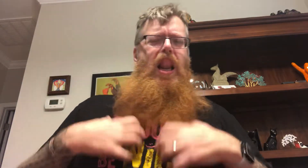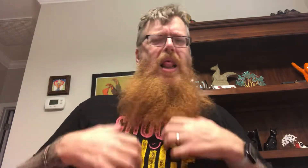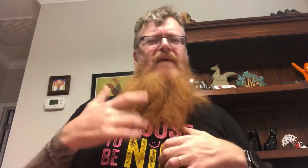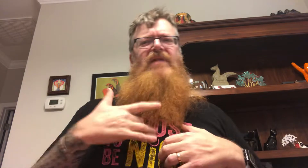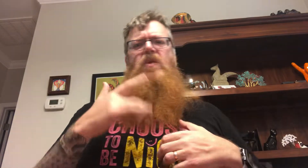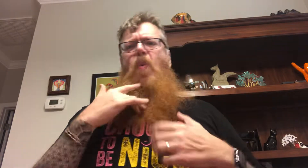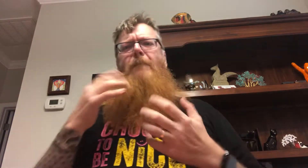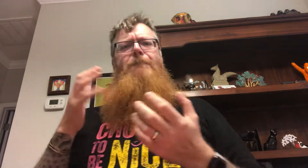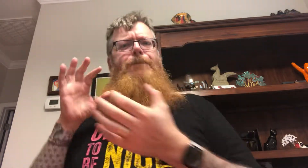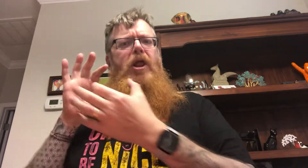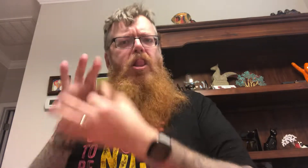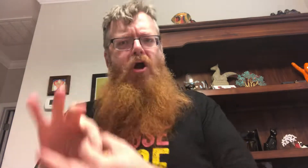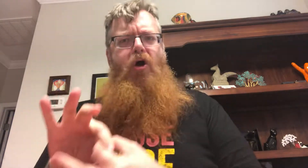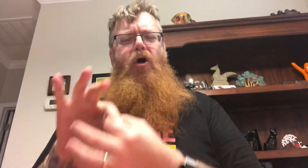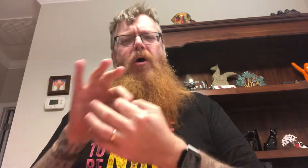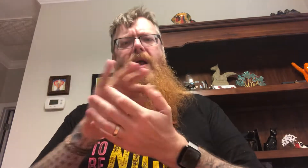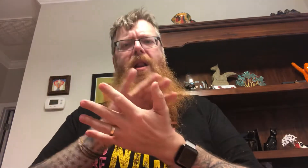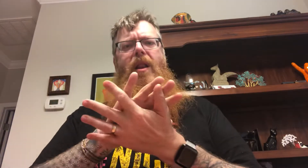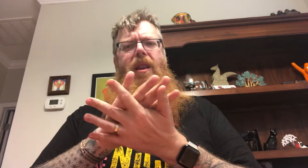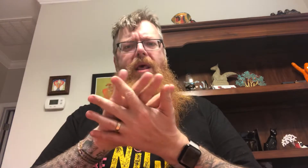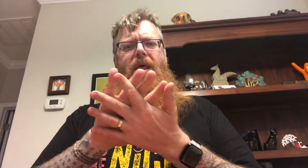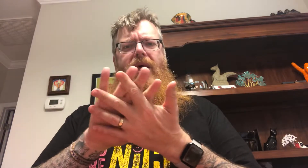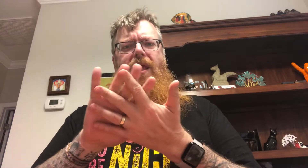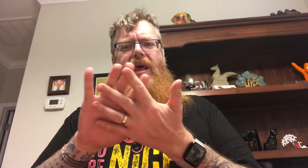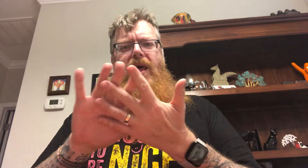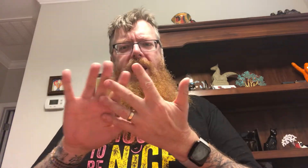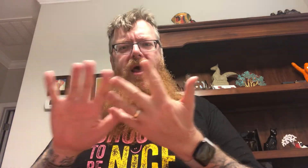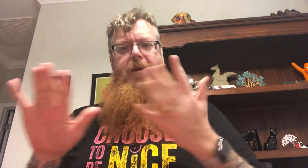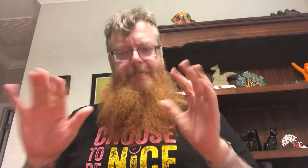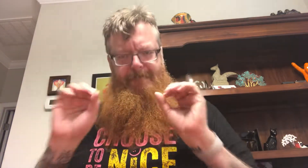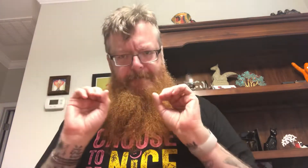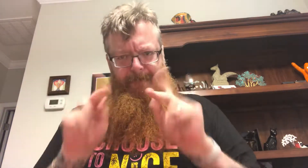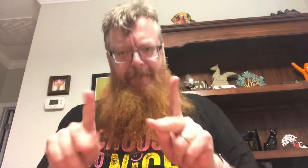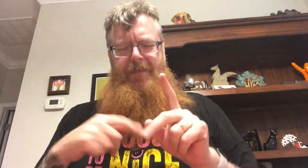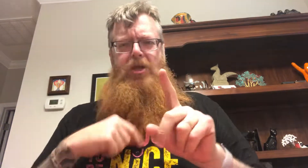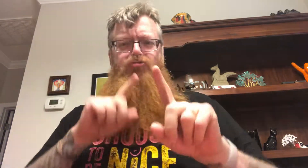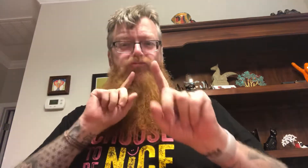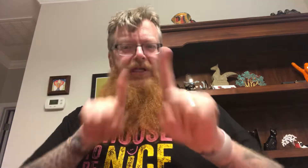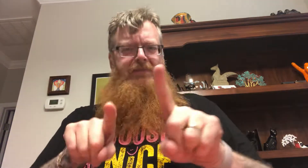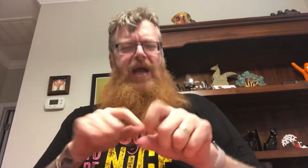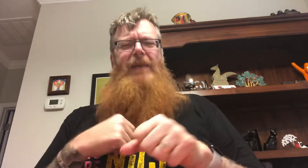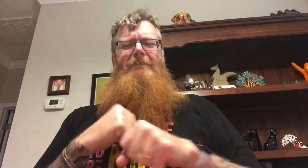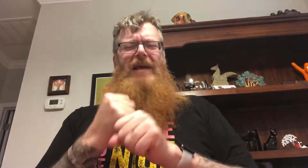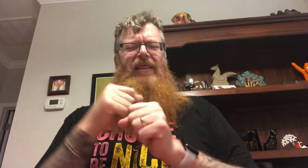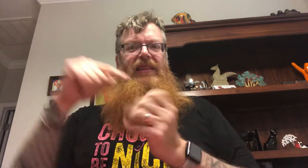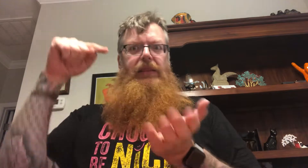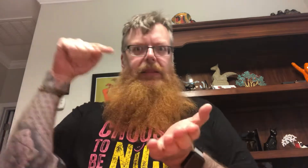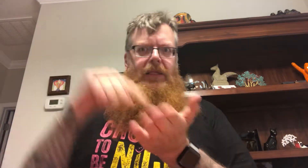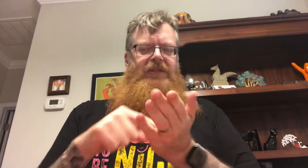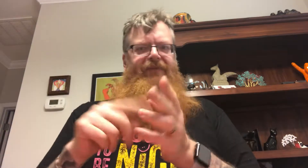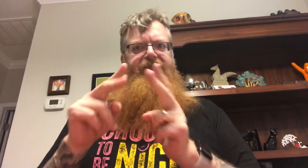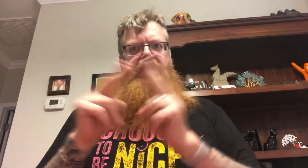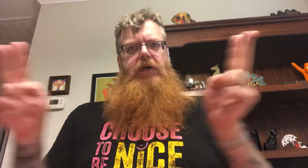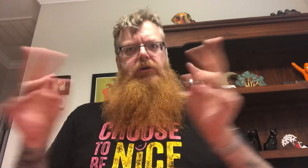I need to to make really strong. I'm not sure is a person who is a person who is in trouble, but they are not in trouble.